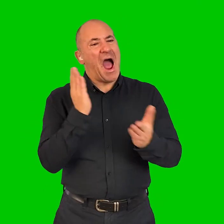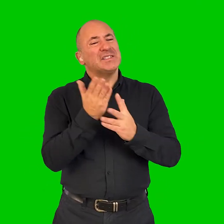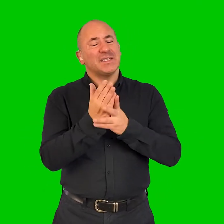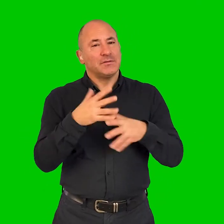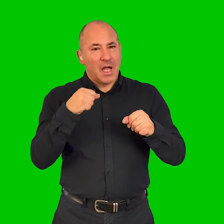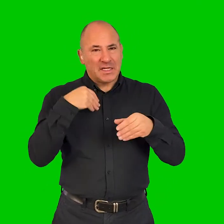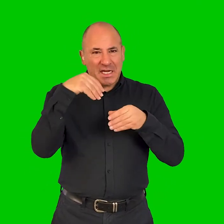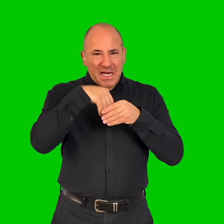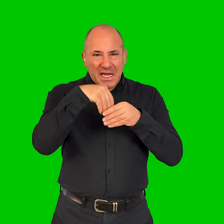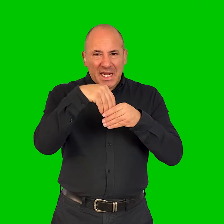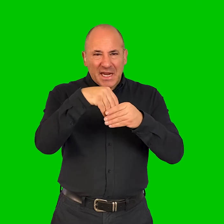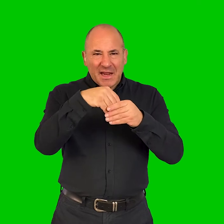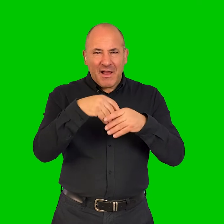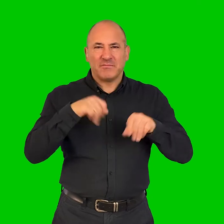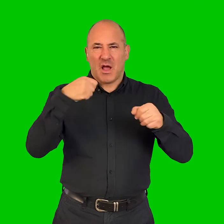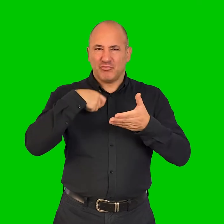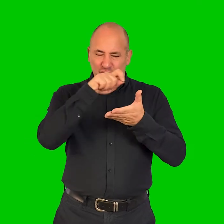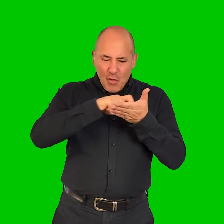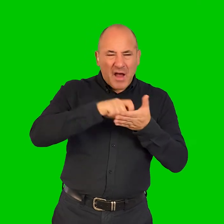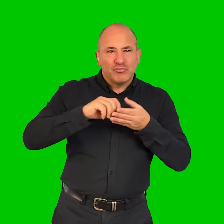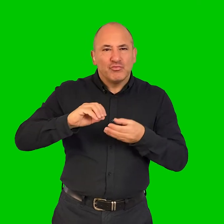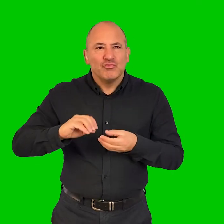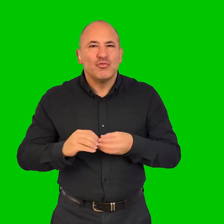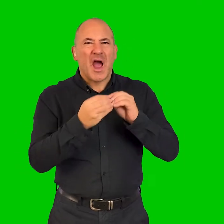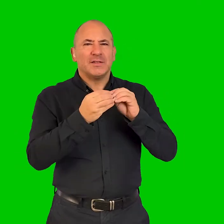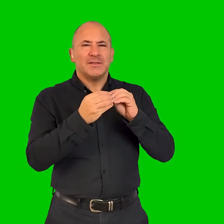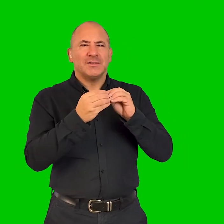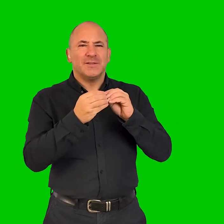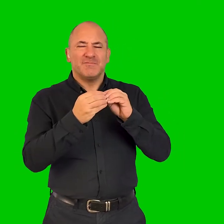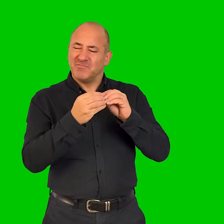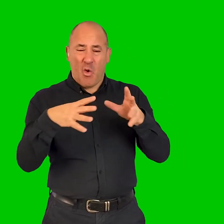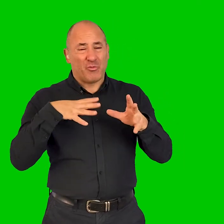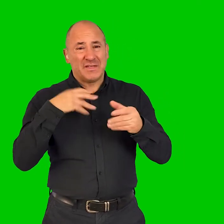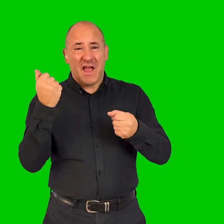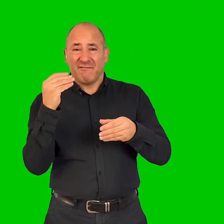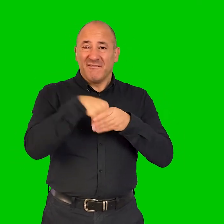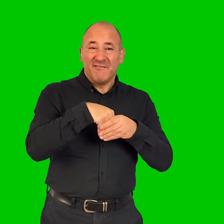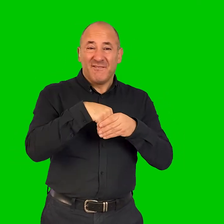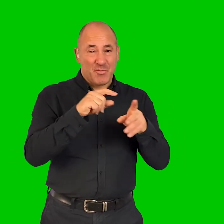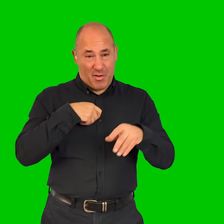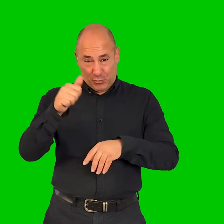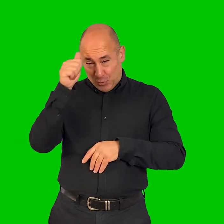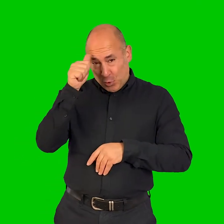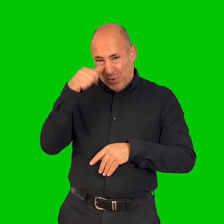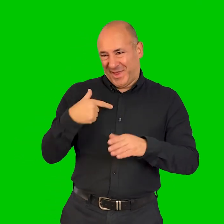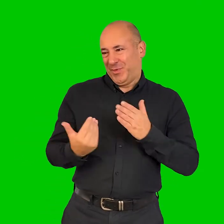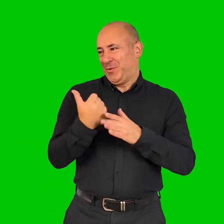my career and work in practice. So, when I began to write and create work, it was kind of something that followed me, something that I knew wasn't